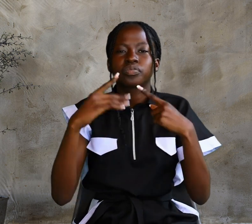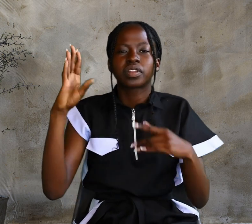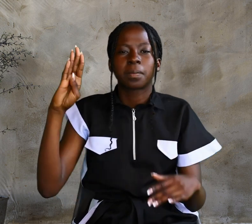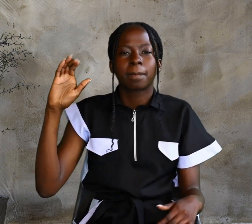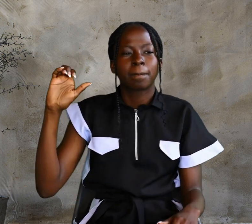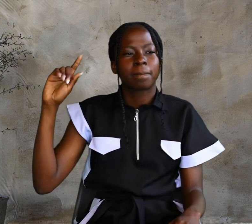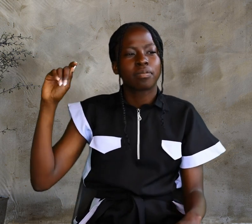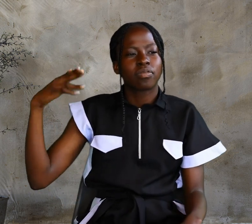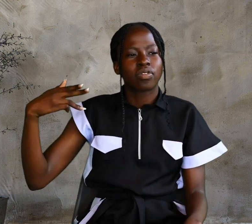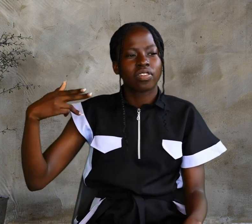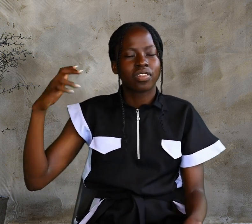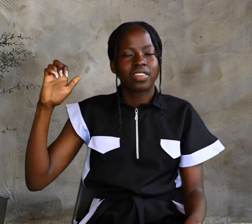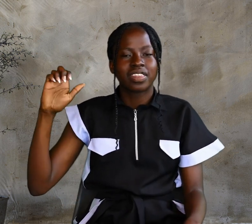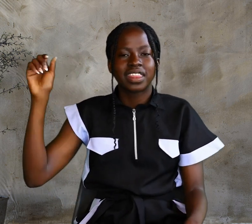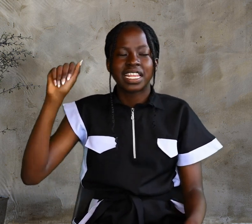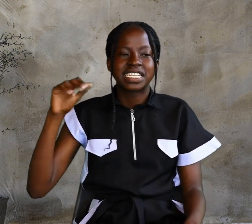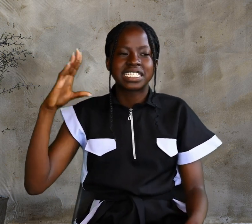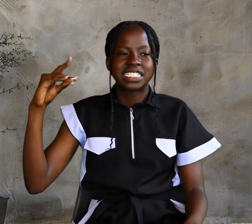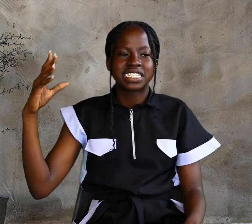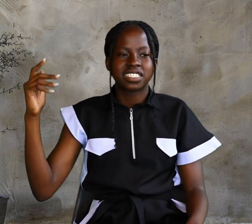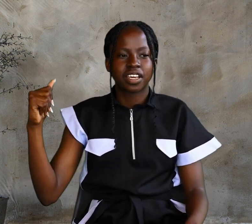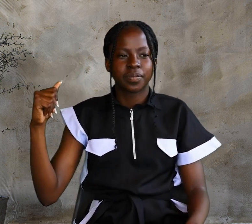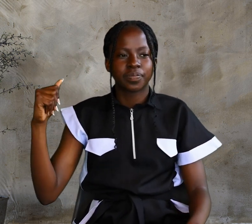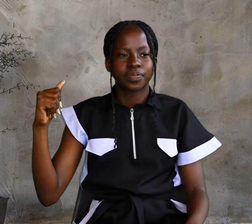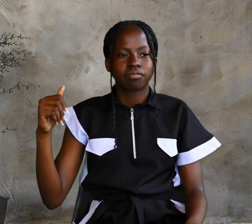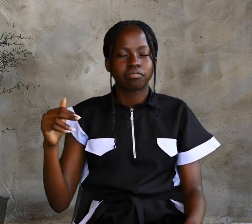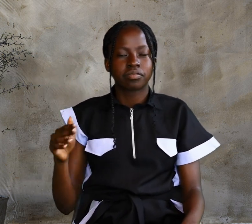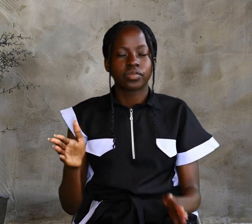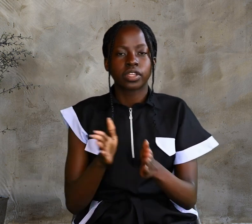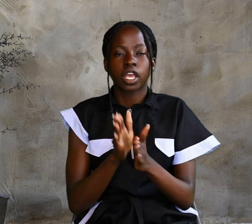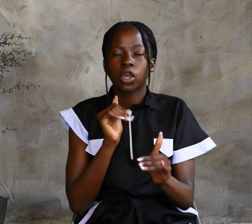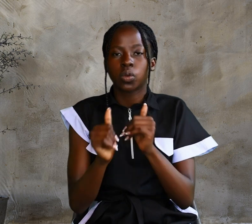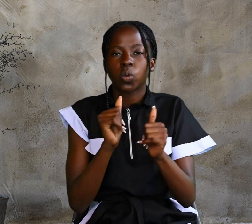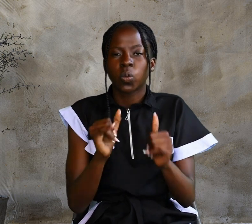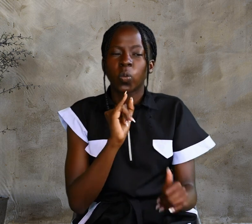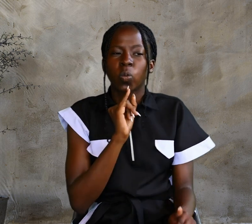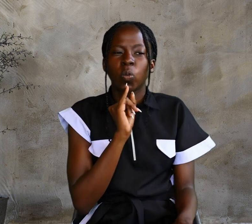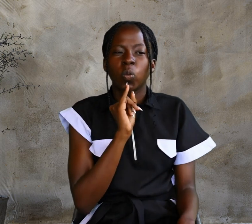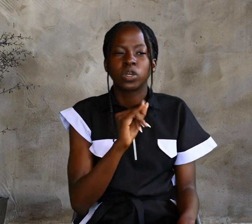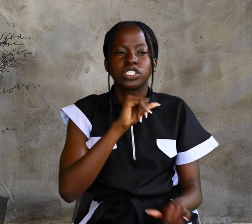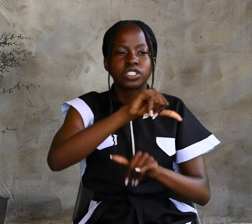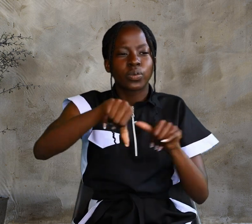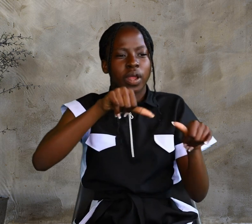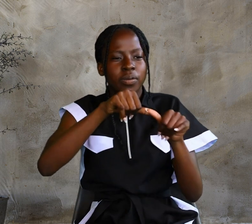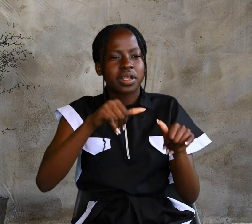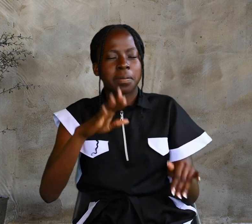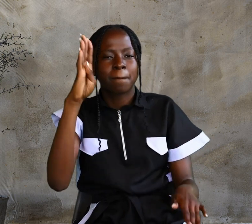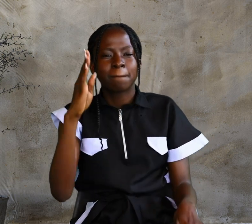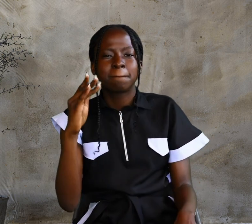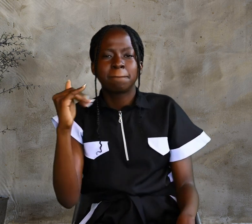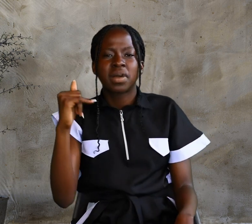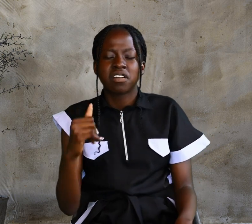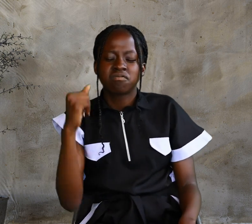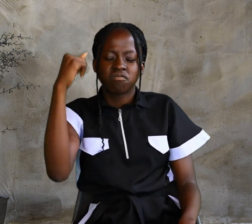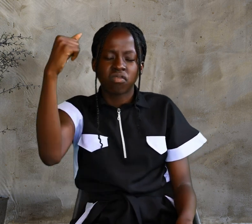Bethesda, and which is surrounded by five